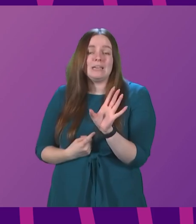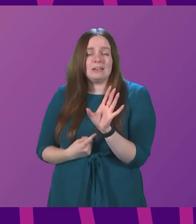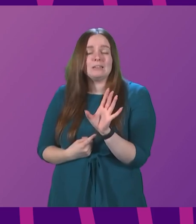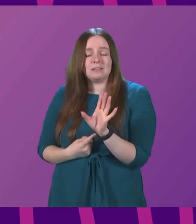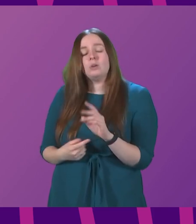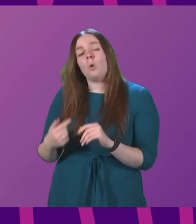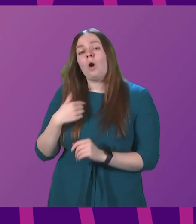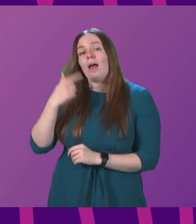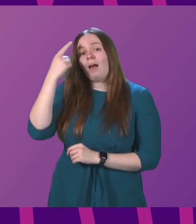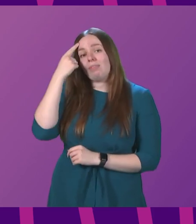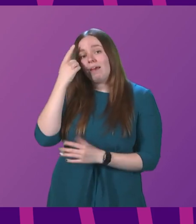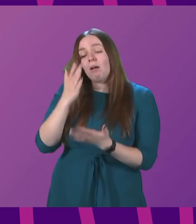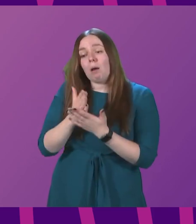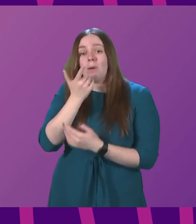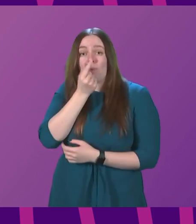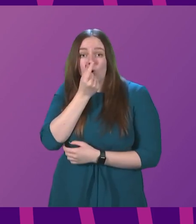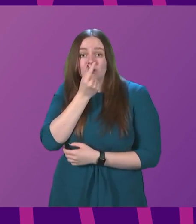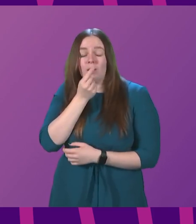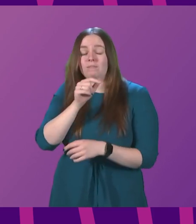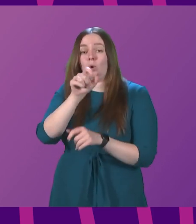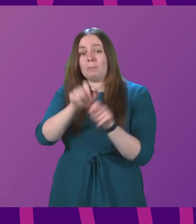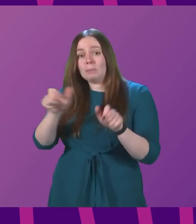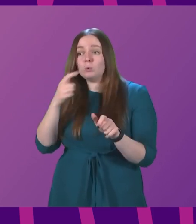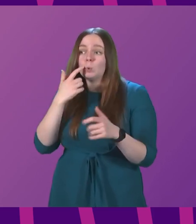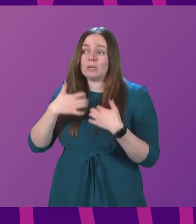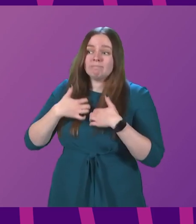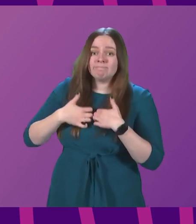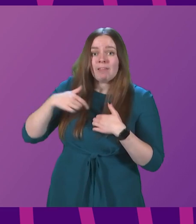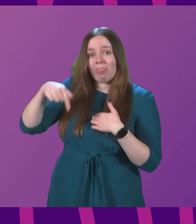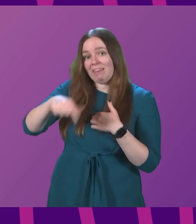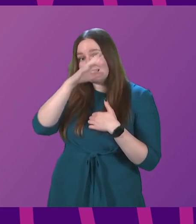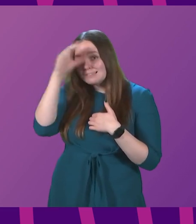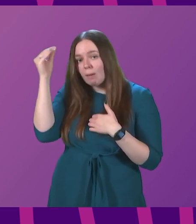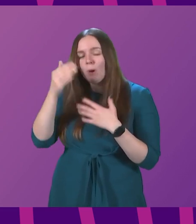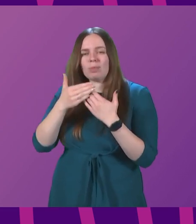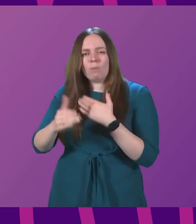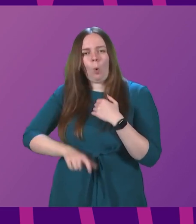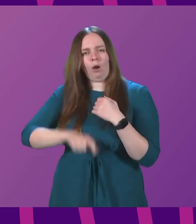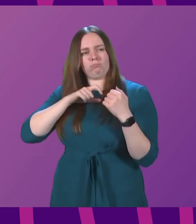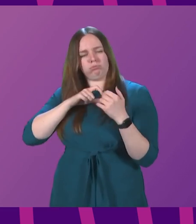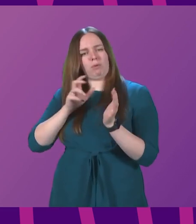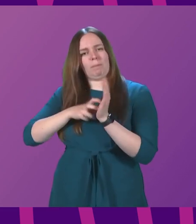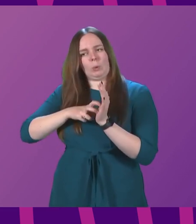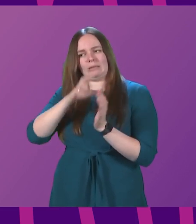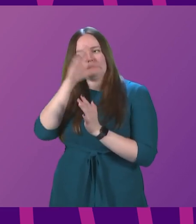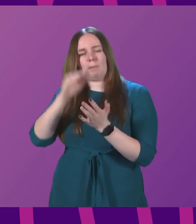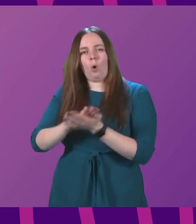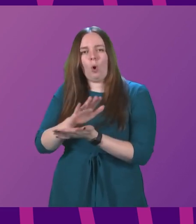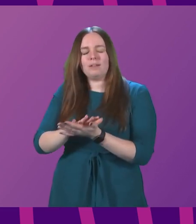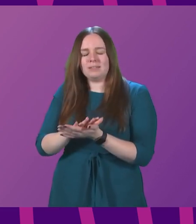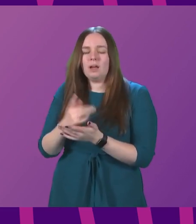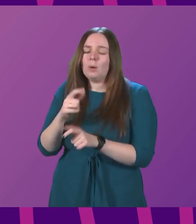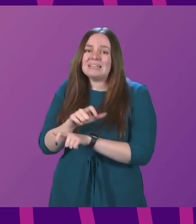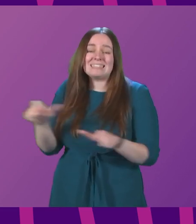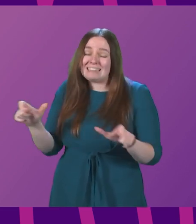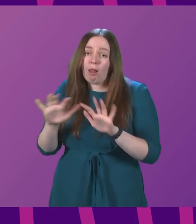So I do think it is possible for people to look forward to this summer with much more confidence about booking summer holidays. We